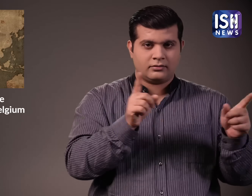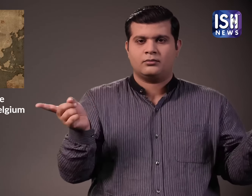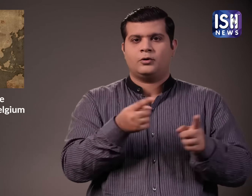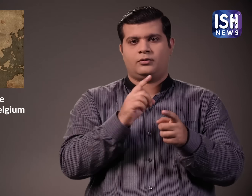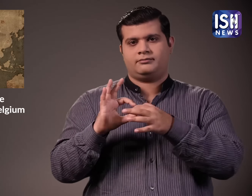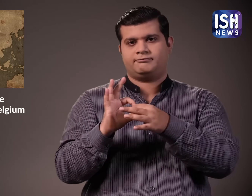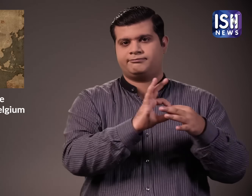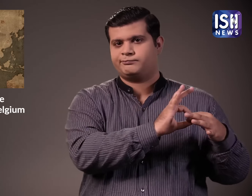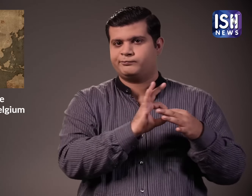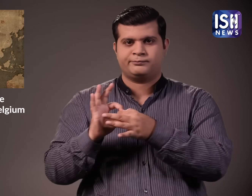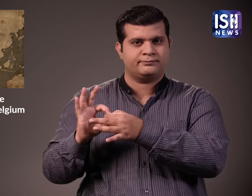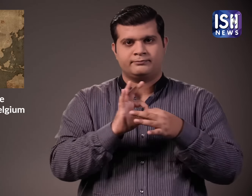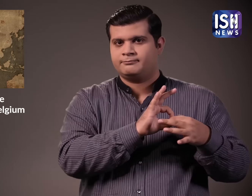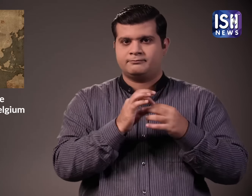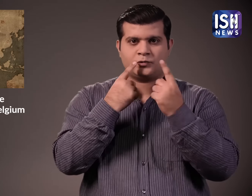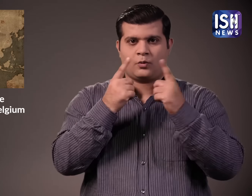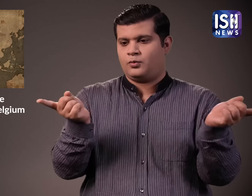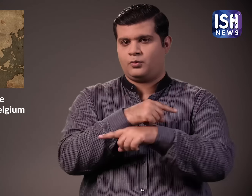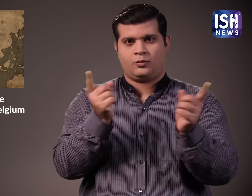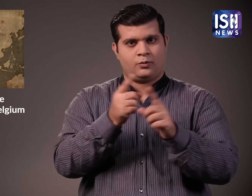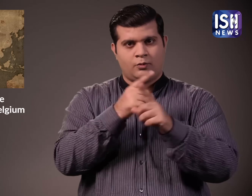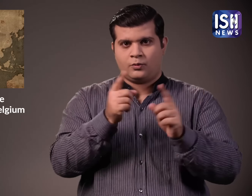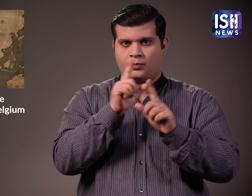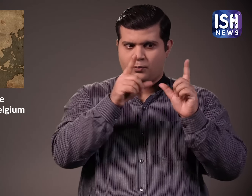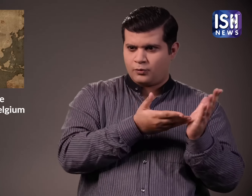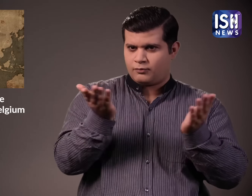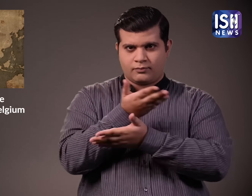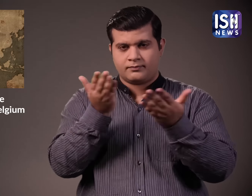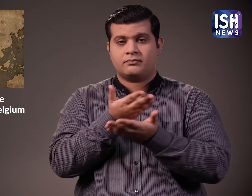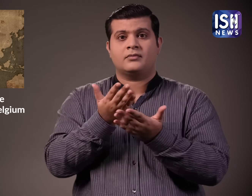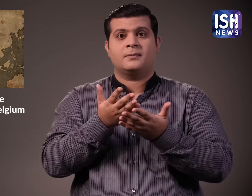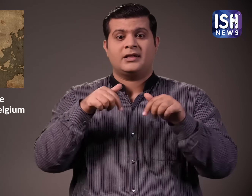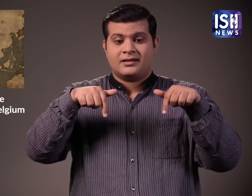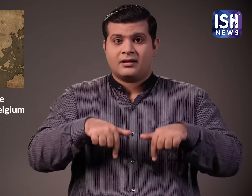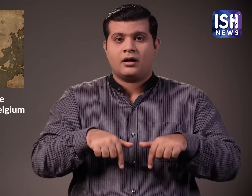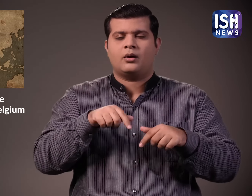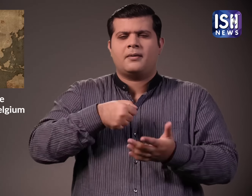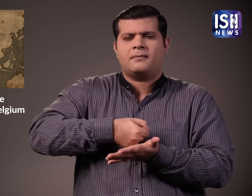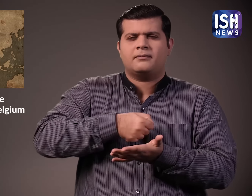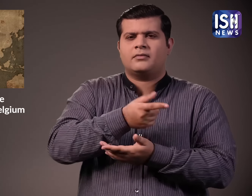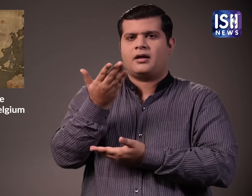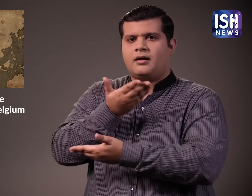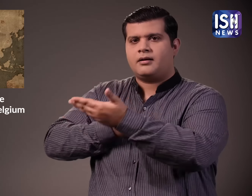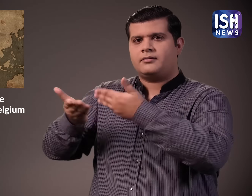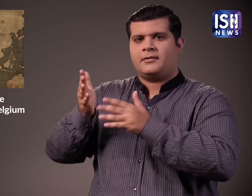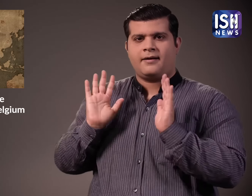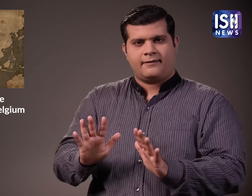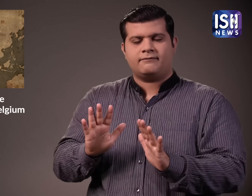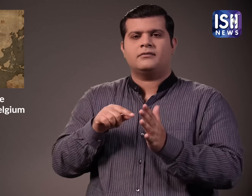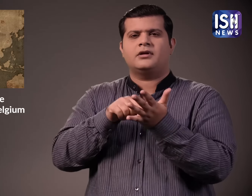Belgium police is investigating, the Indian police are investigating and both of them are coordinating with each other and sharing all the evidence.